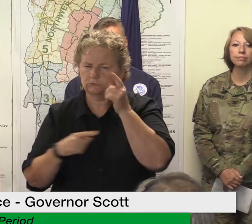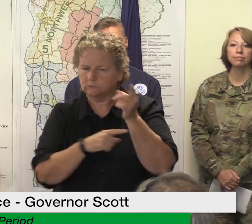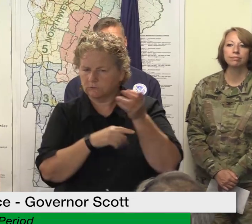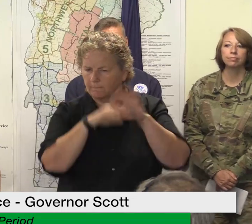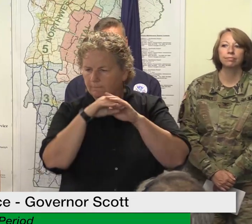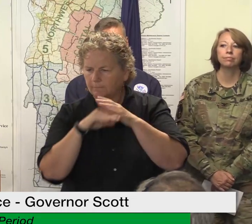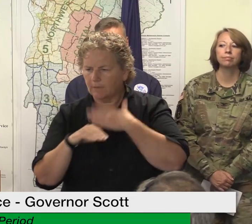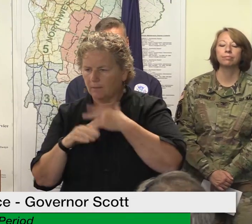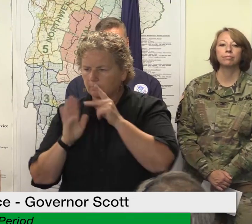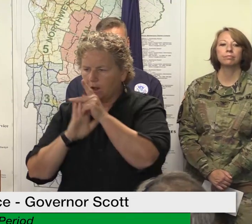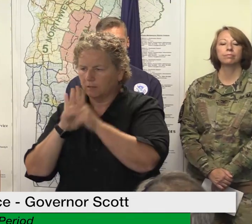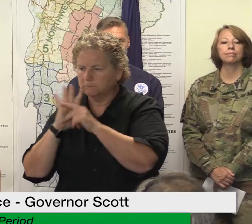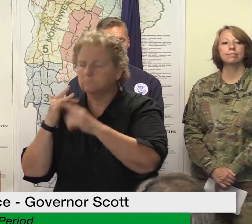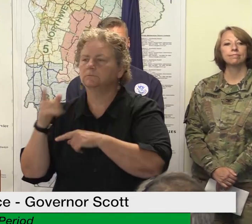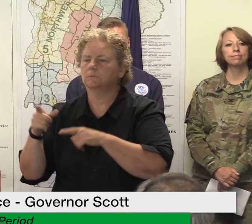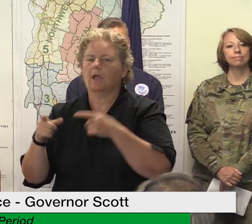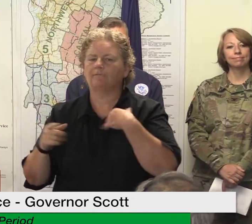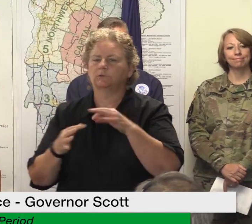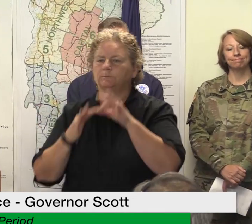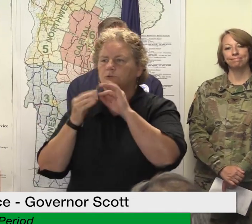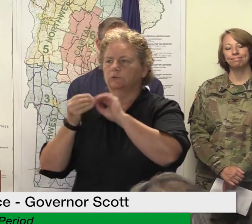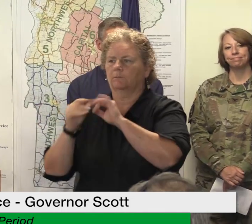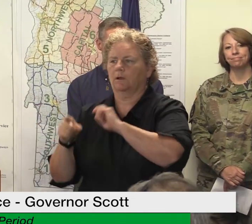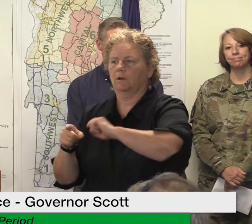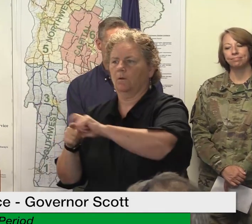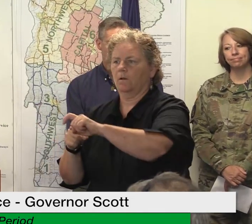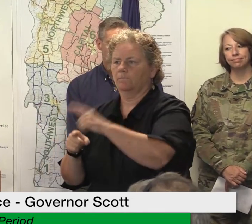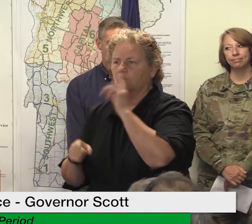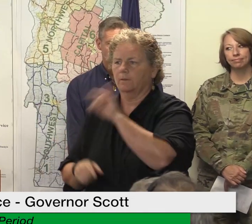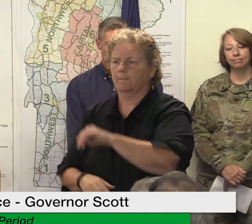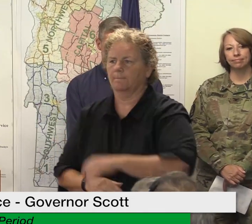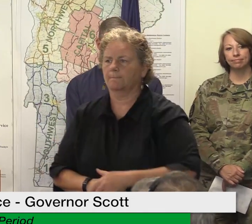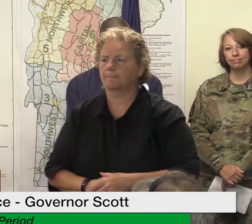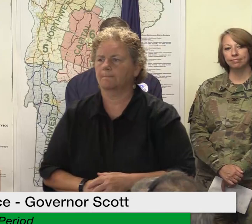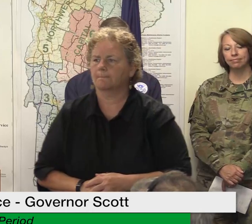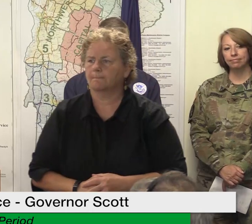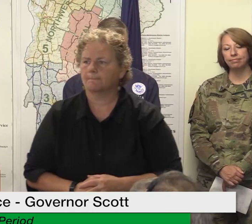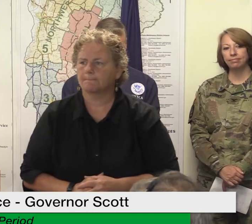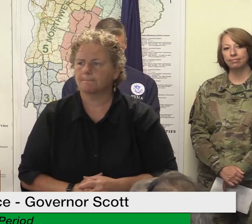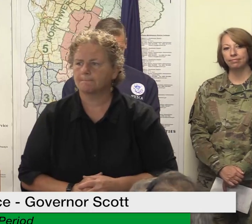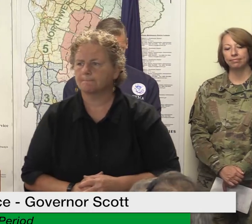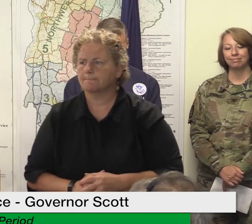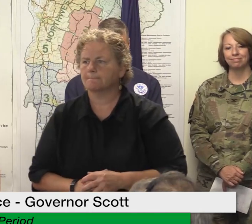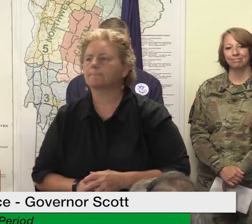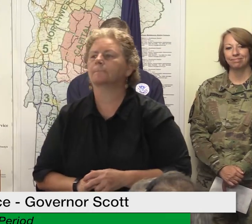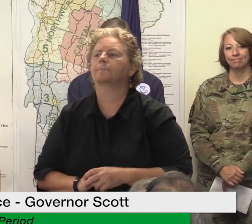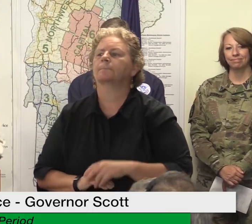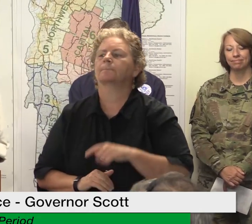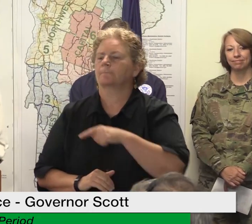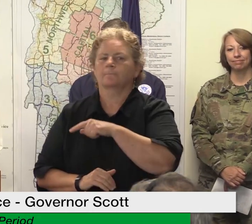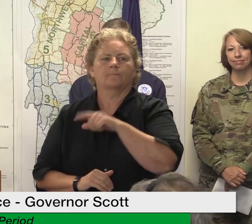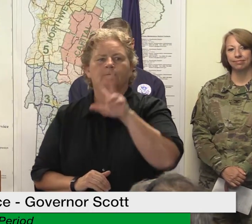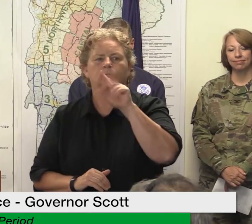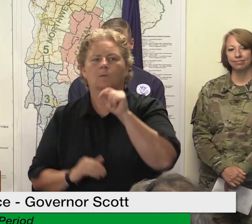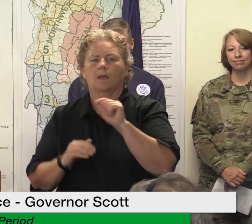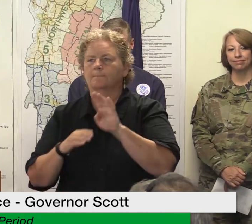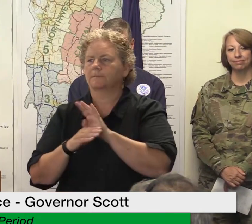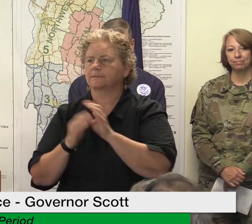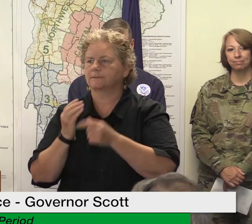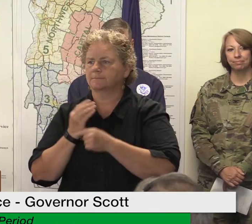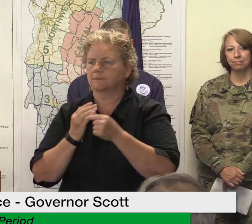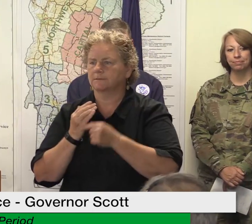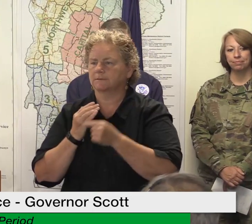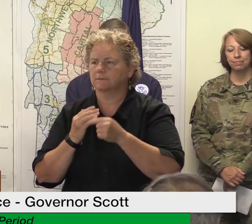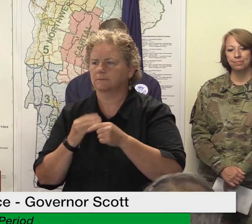phones now we'll start with tim mcquistin vermont business magazine hi governor thanks for all this uh one of the